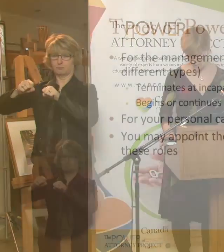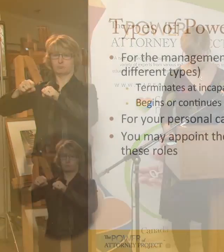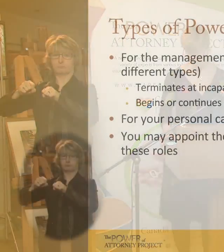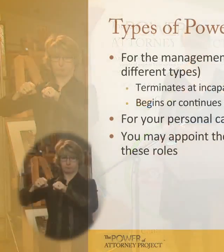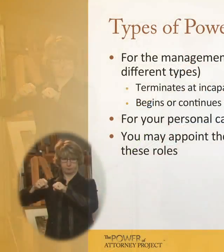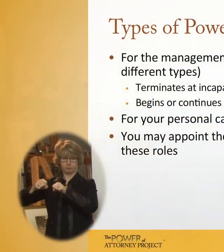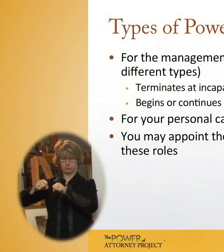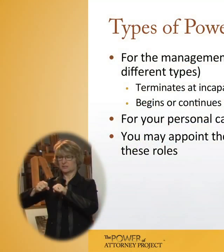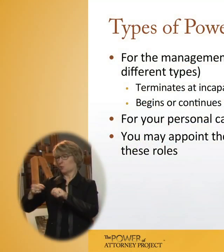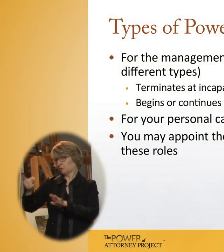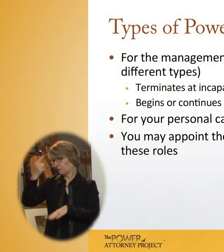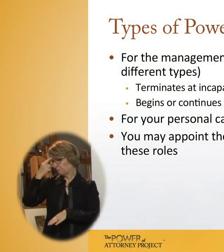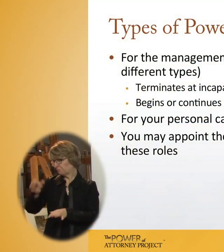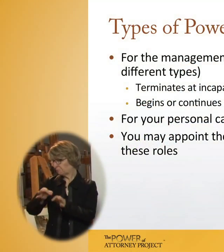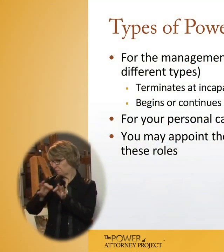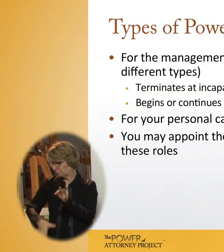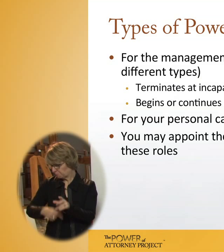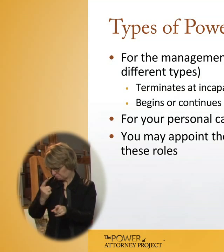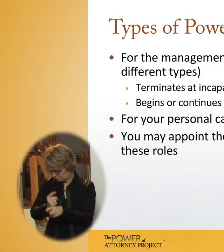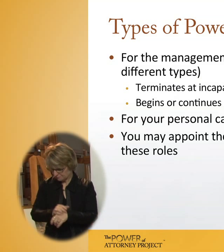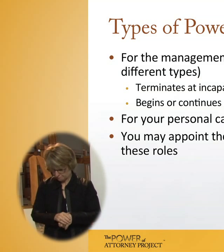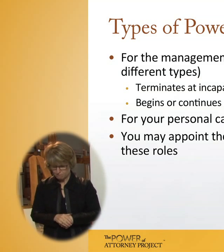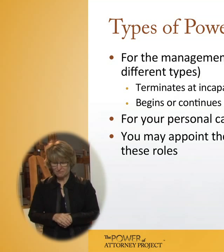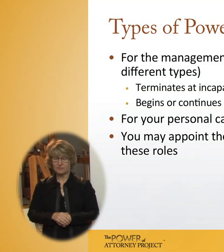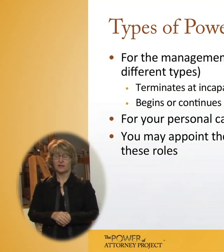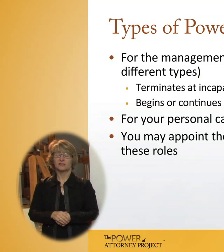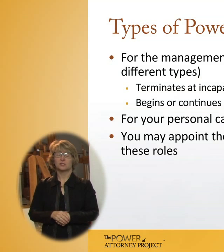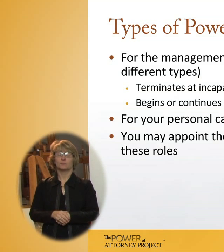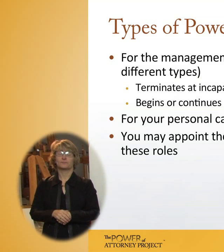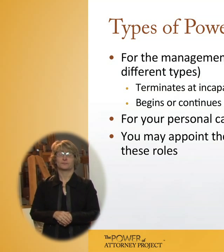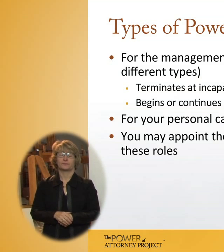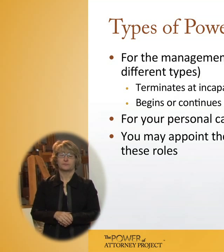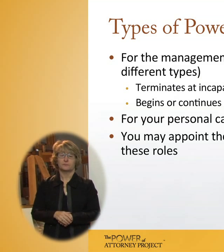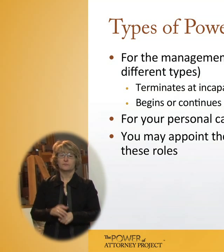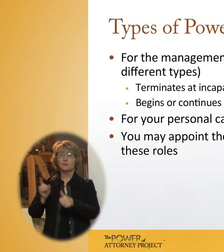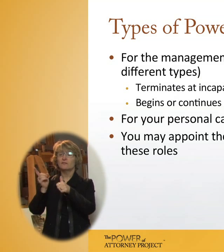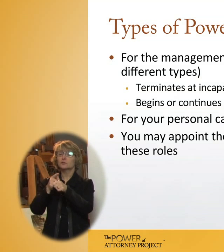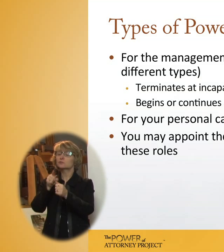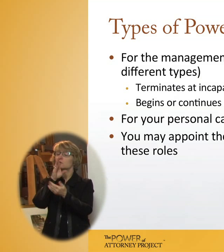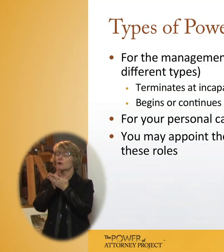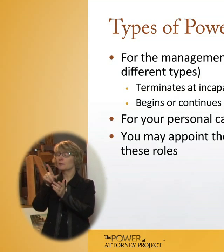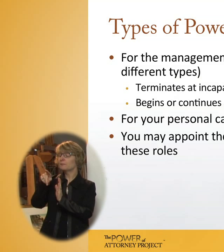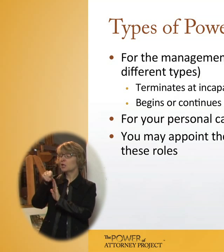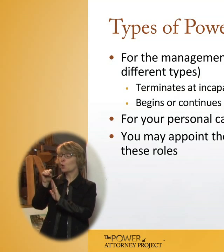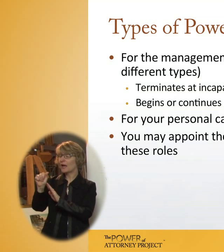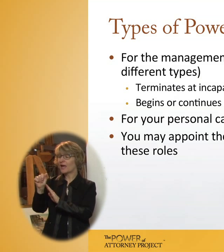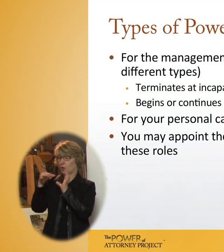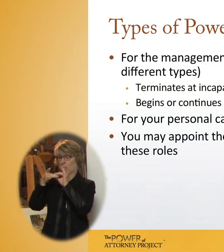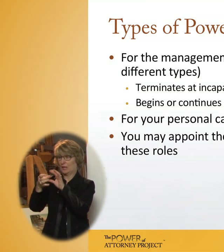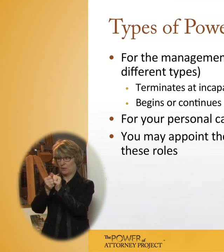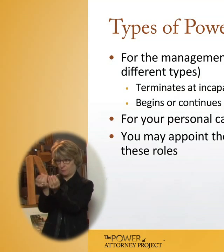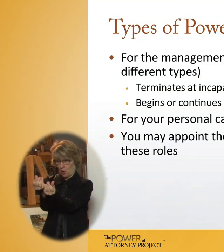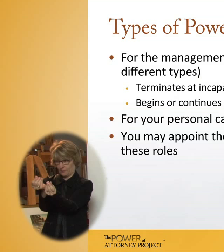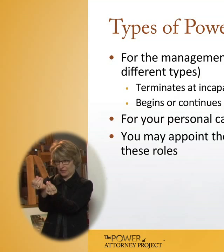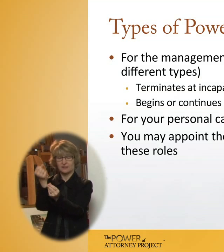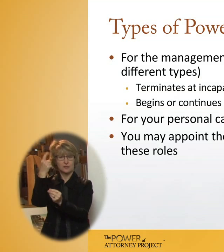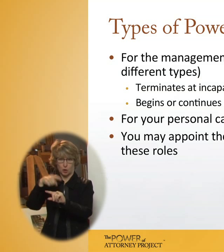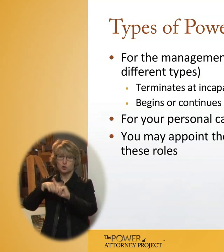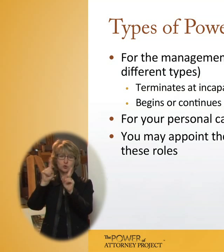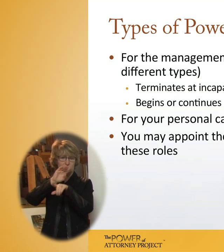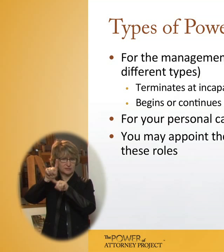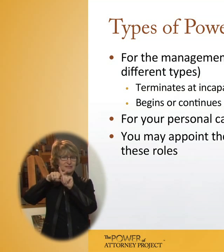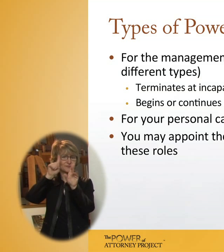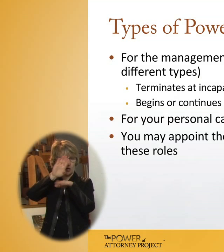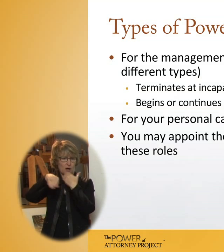So, sounds pretty simple. So, talking first about the power of attorney for property. So, again, two types in